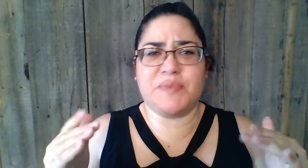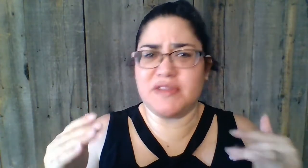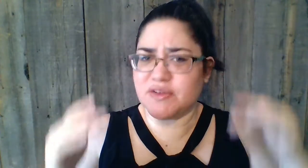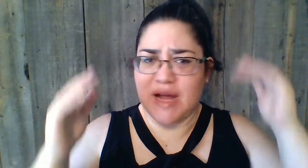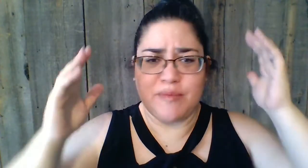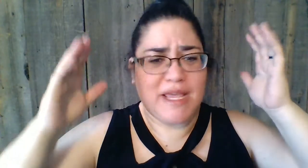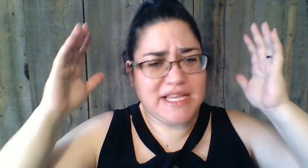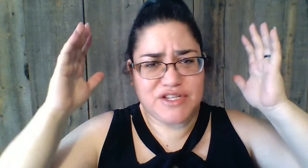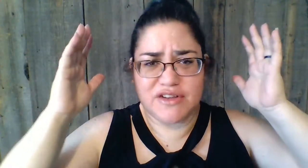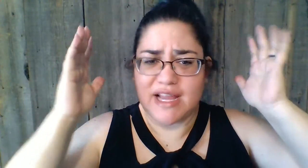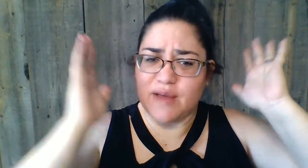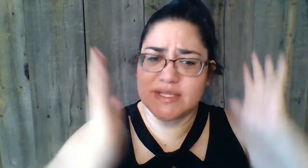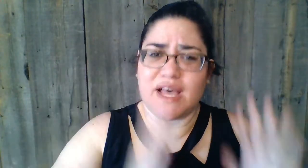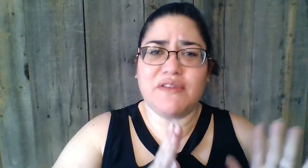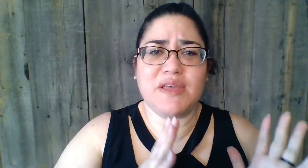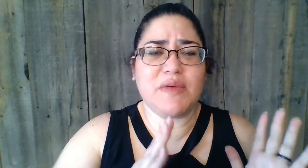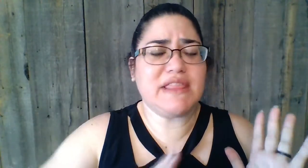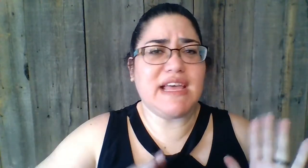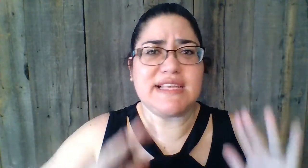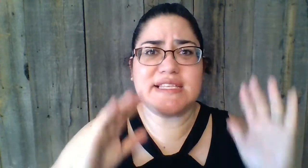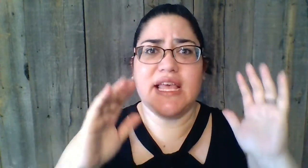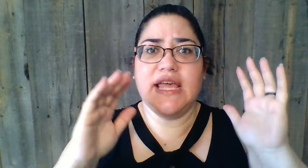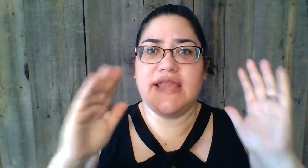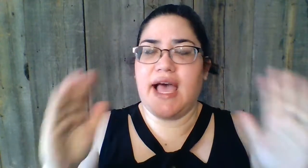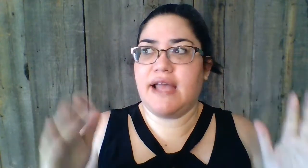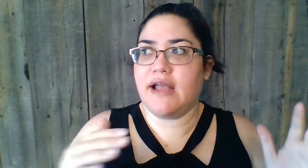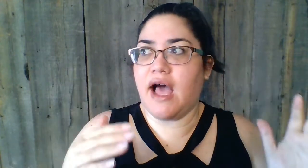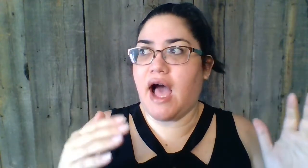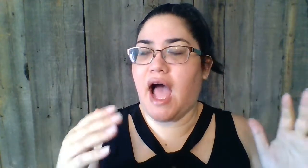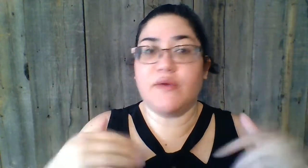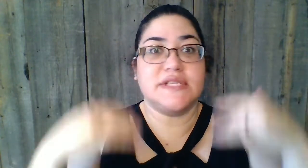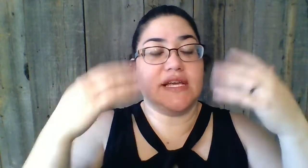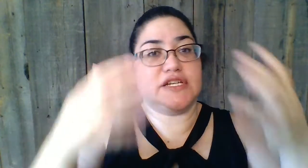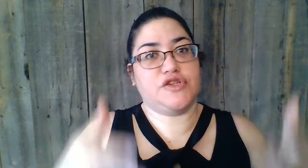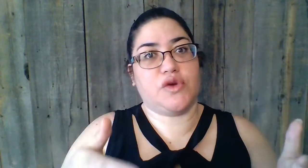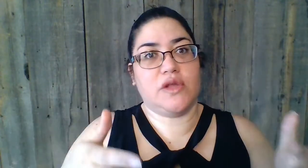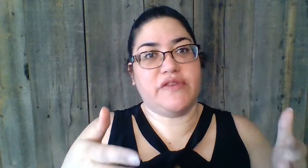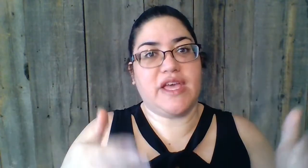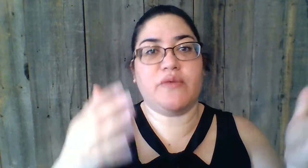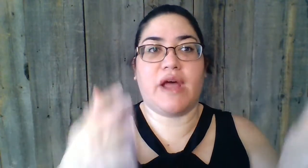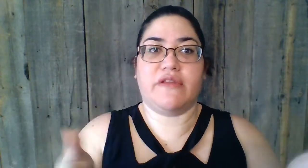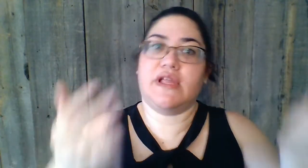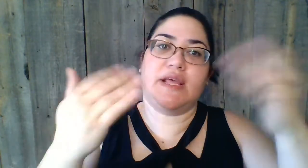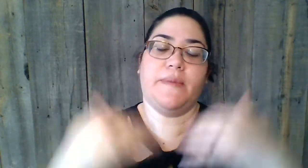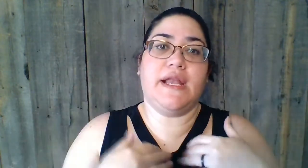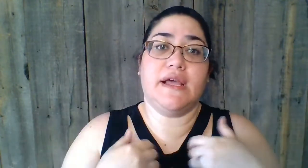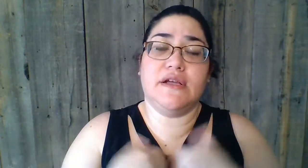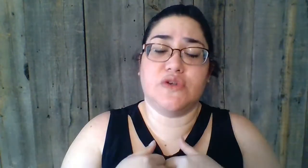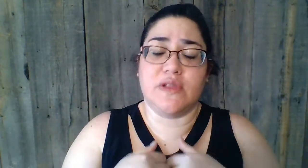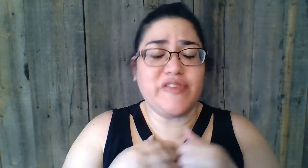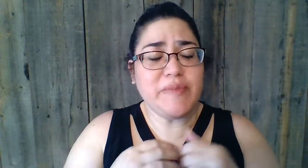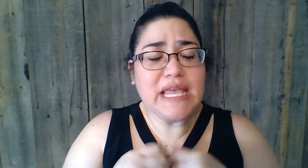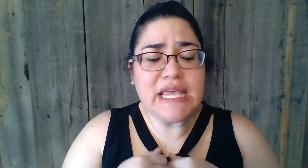built around making sure that I was healthy with this, that I was in control of it rather than it being in control of me.